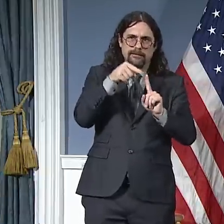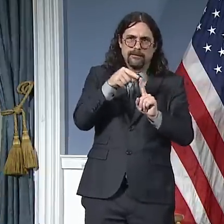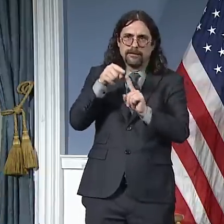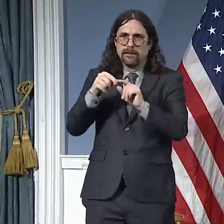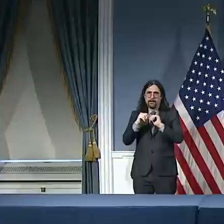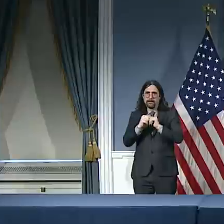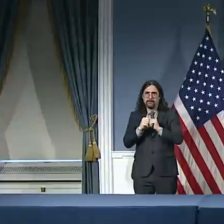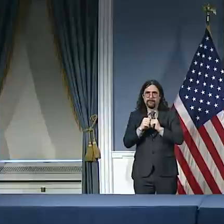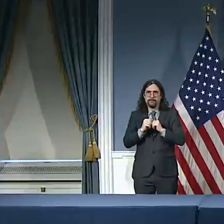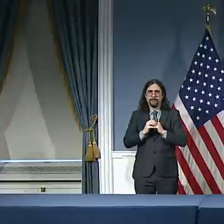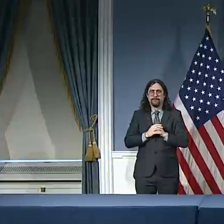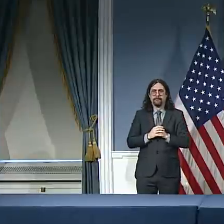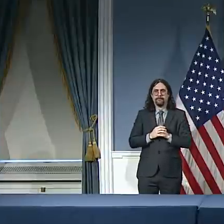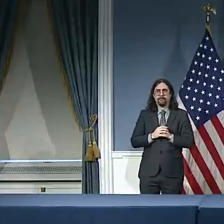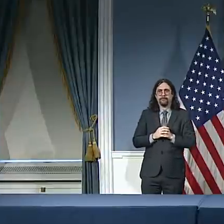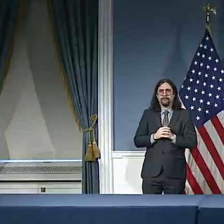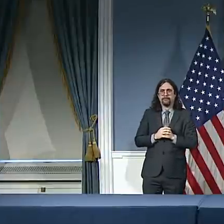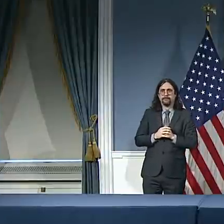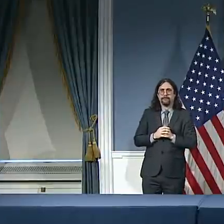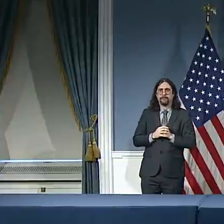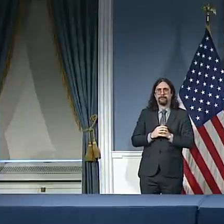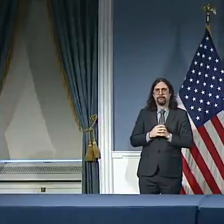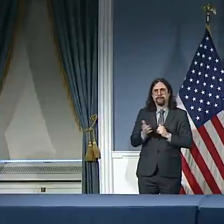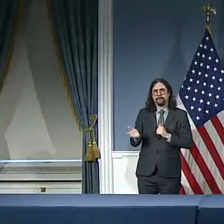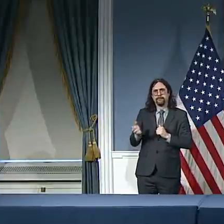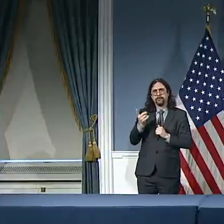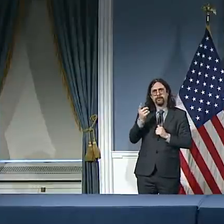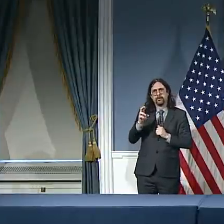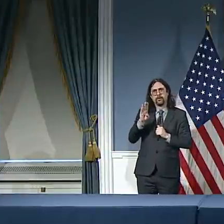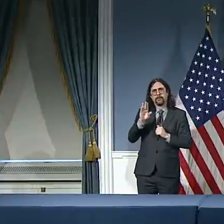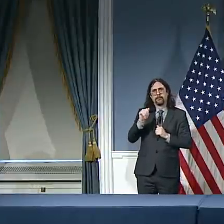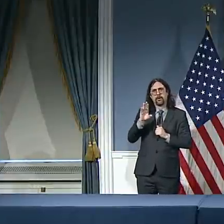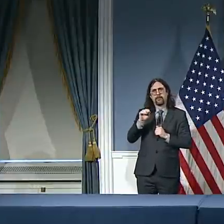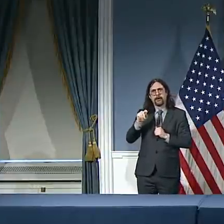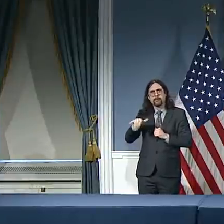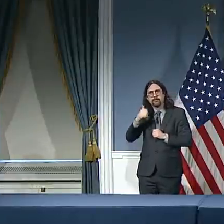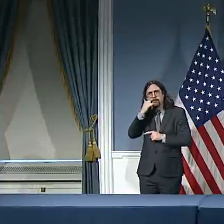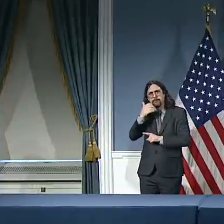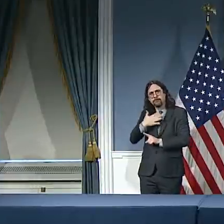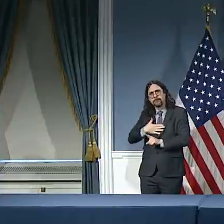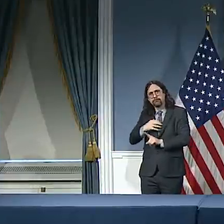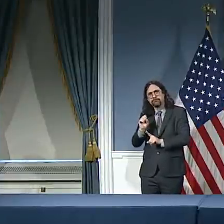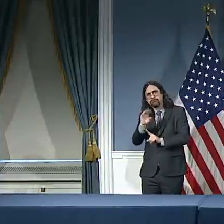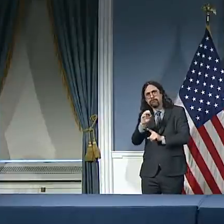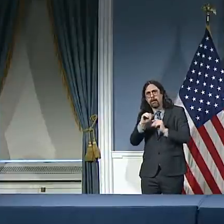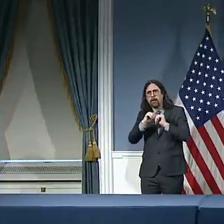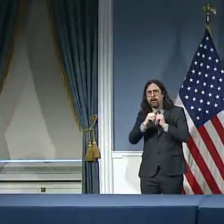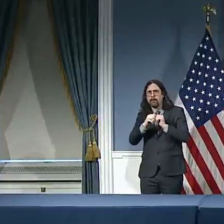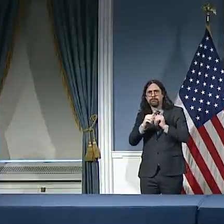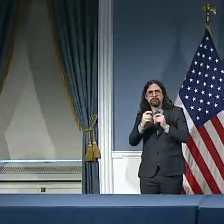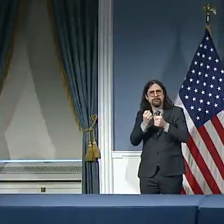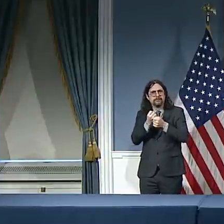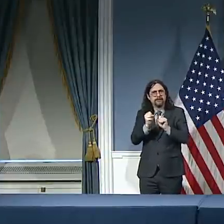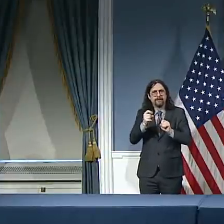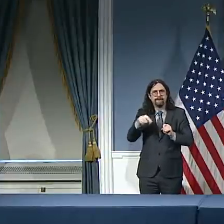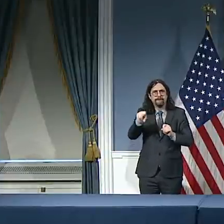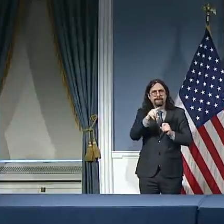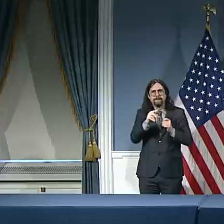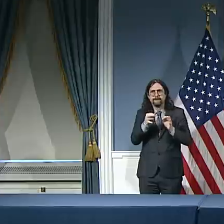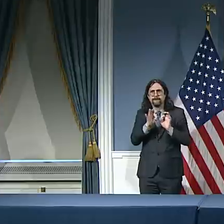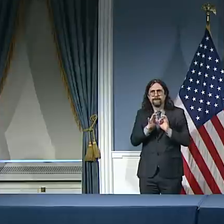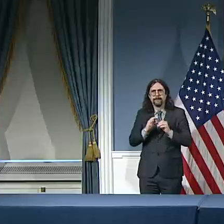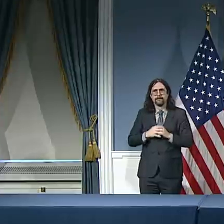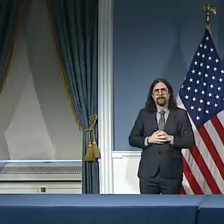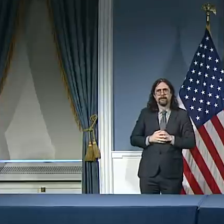Absolutely, sir. So as you say, when we have broad, community-wide transmission, it is virtually